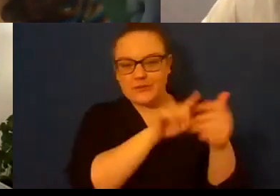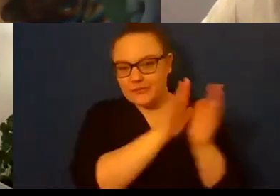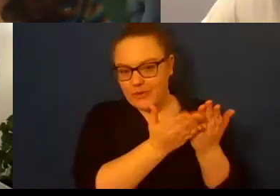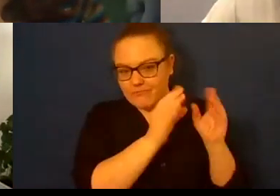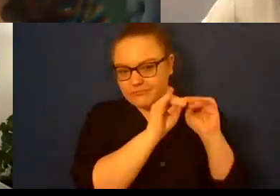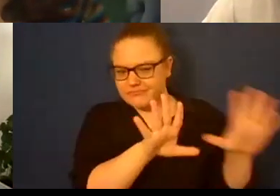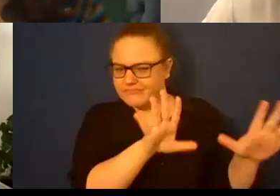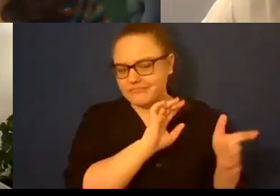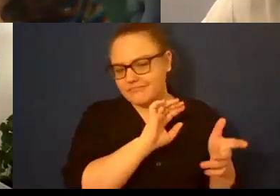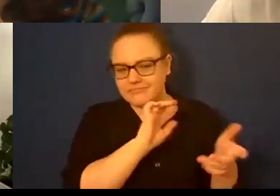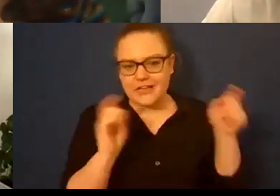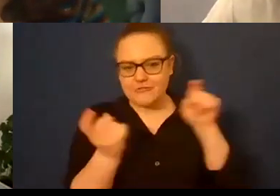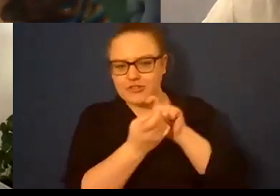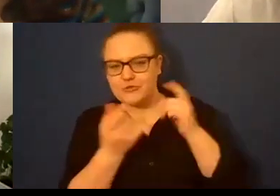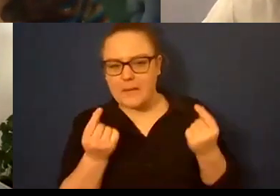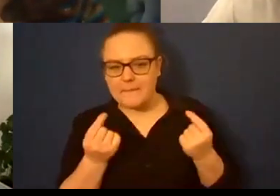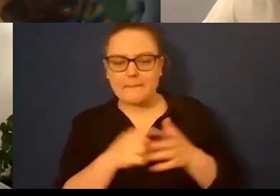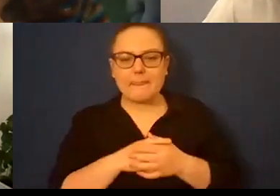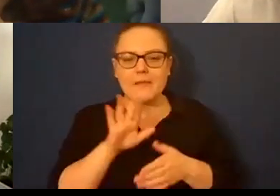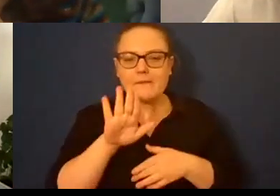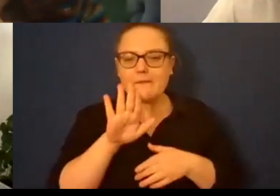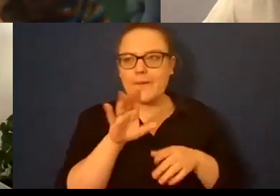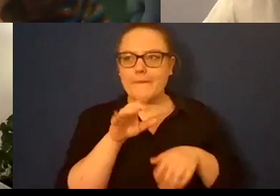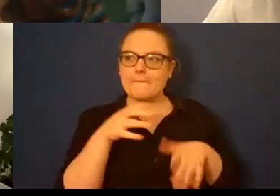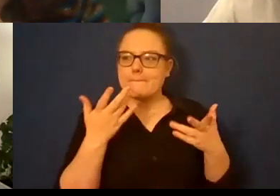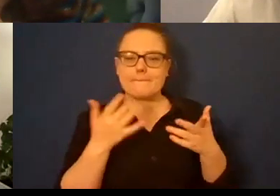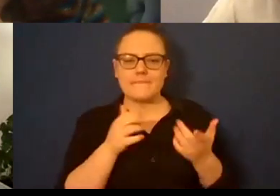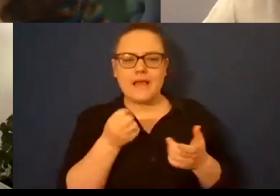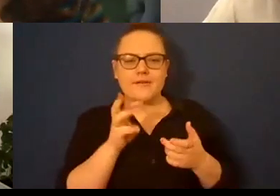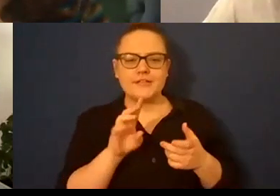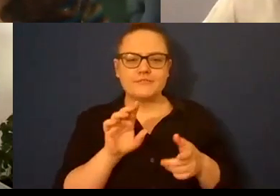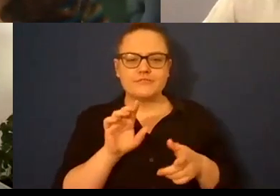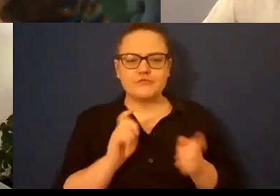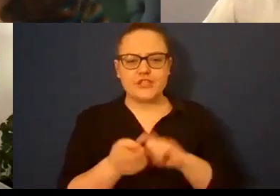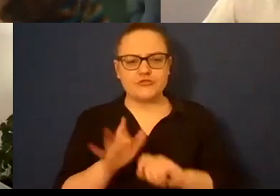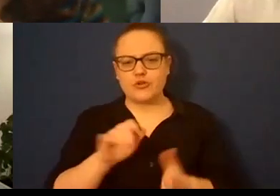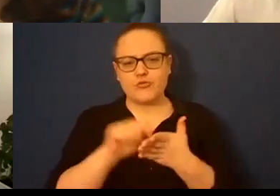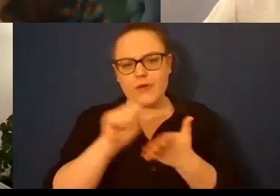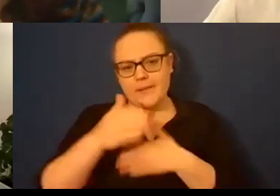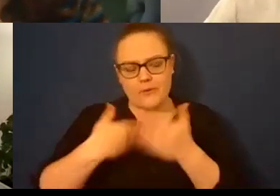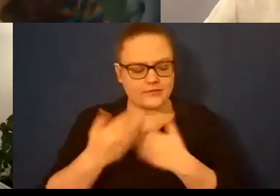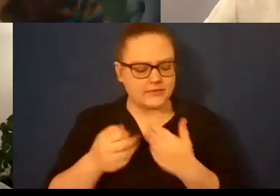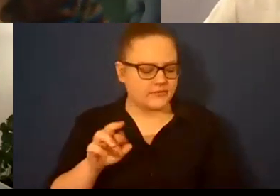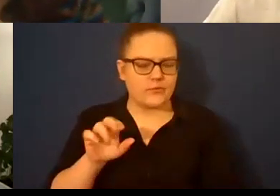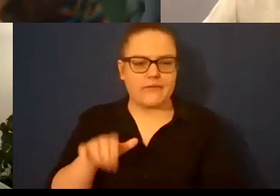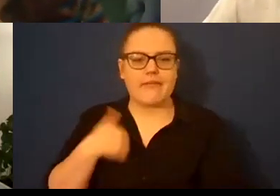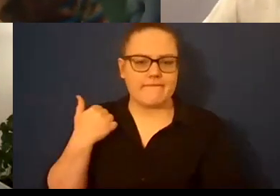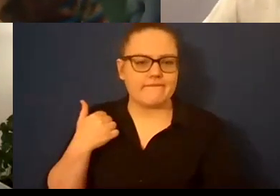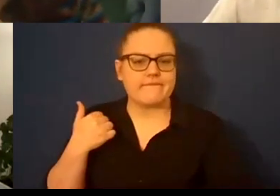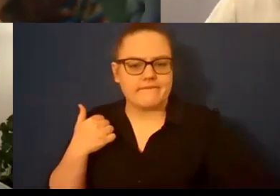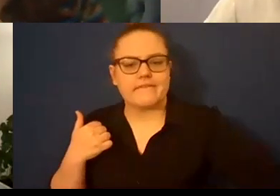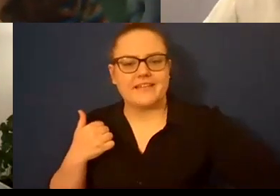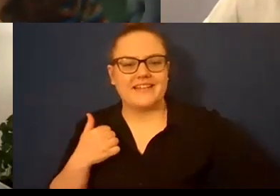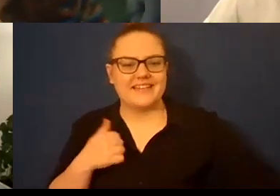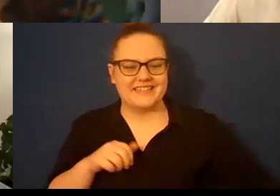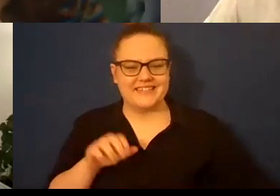shifted something for you or or how it changed your your writing process or like sure yeah I